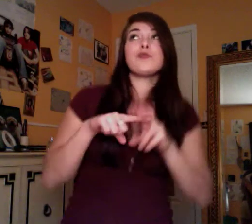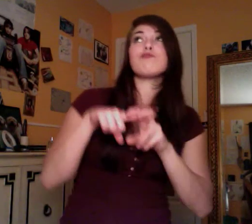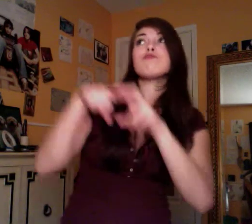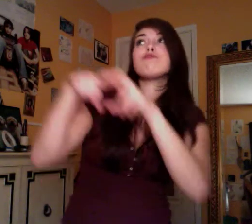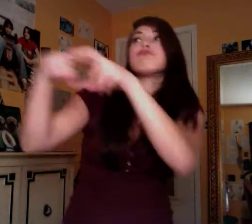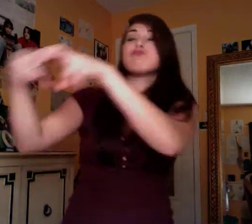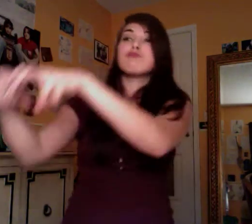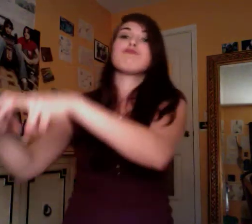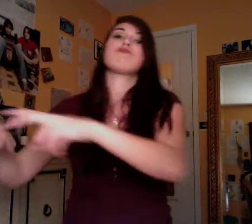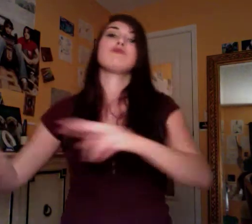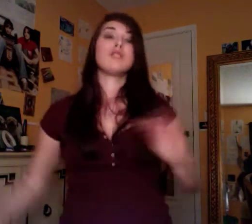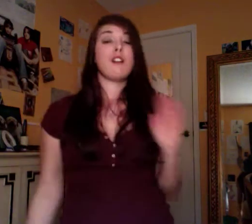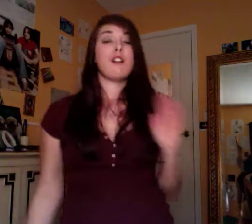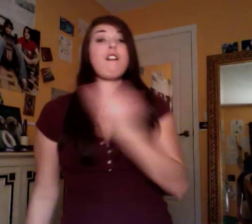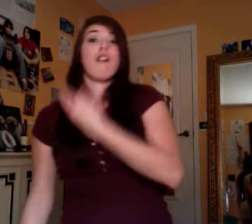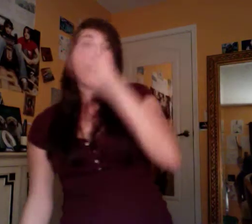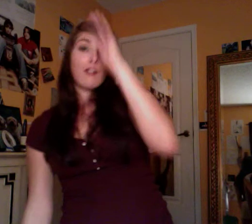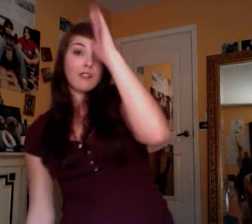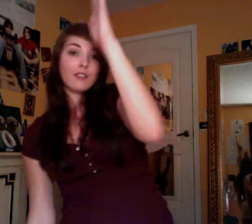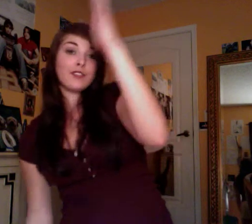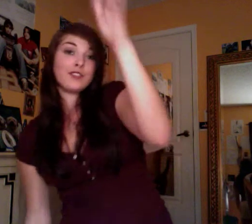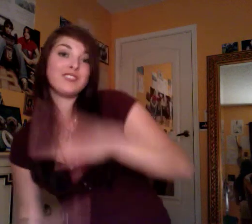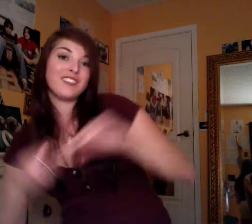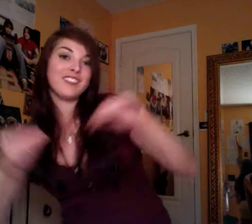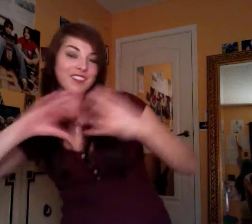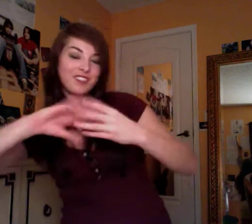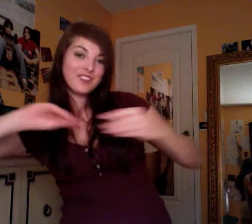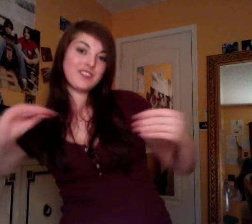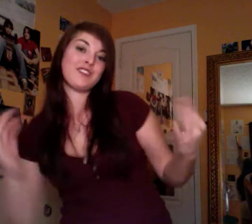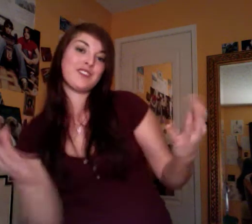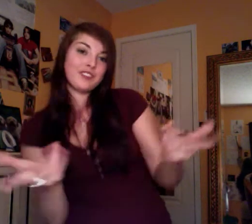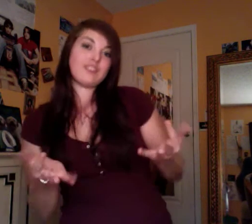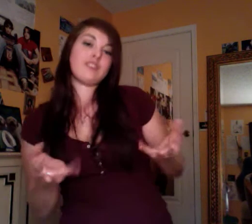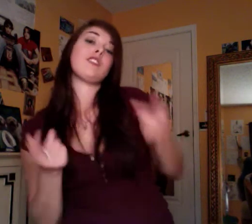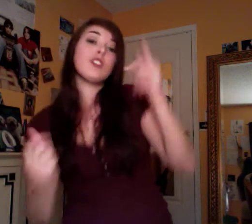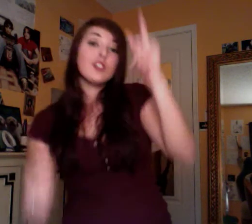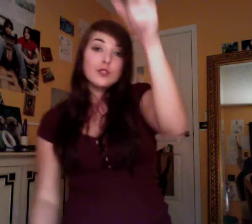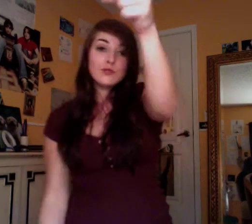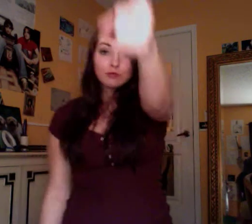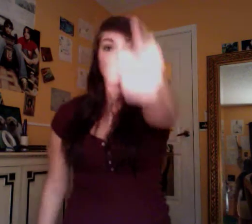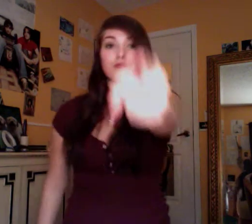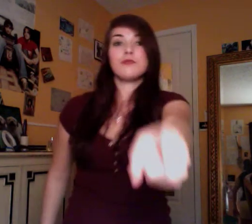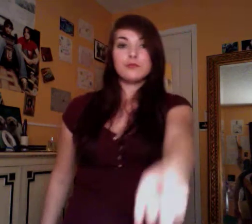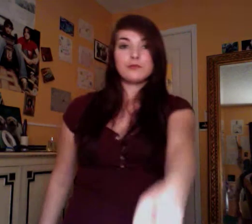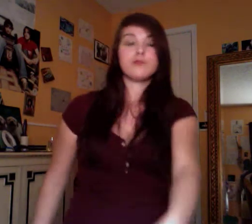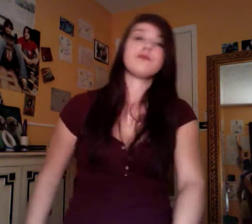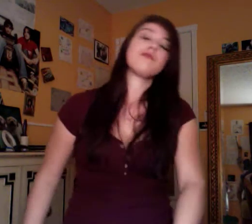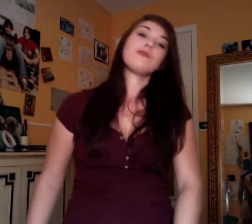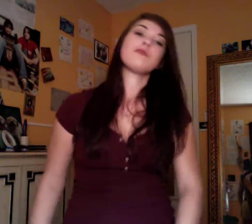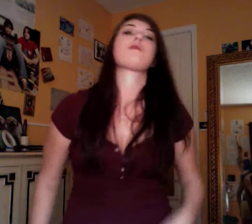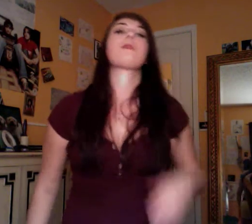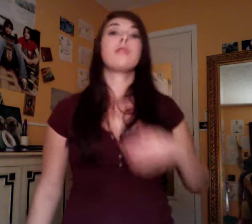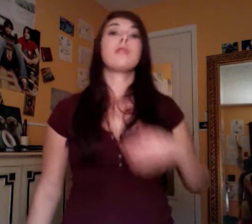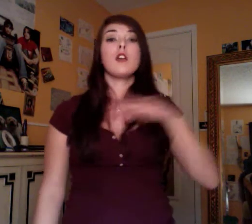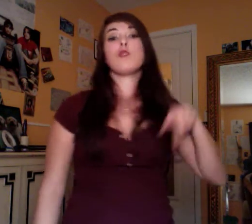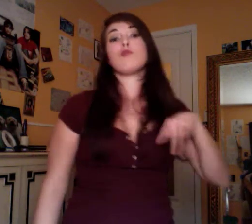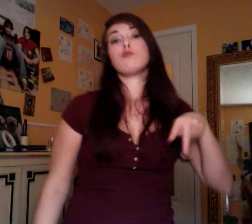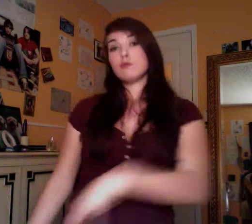ride away, our fairytale awaits. You are, you are, my